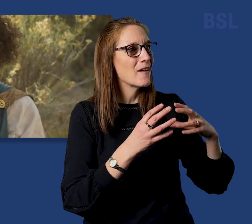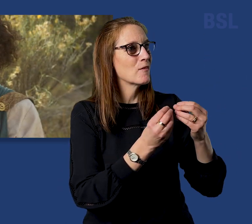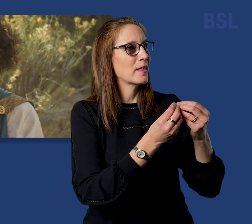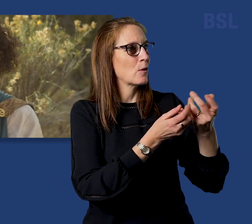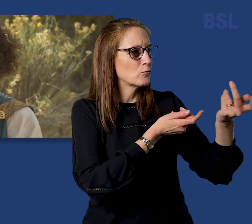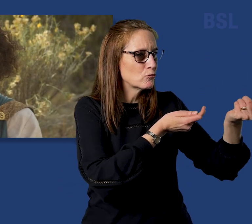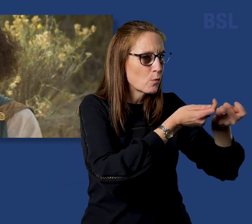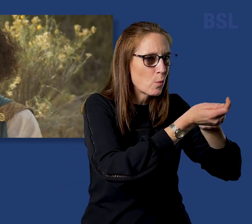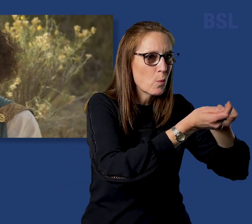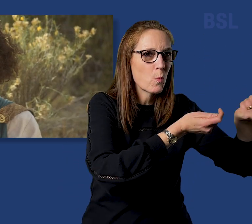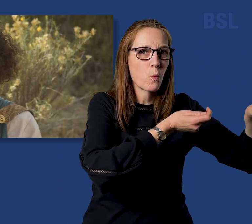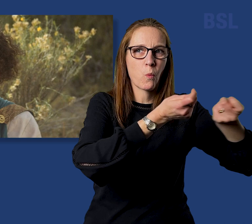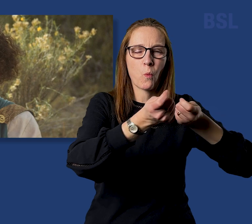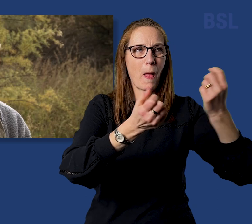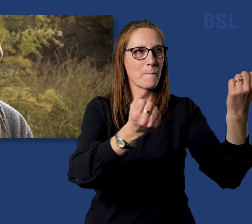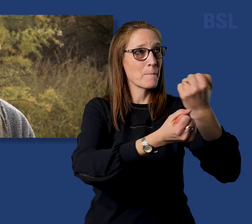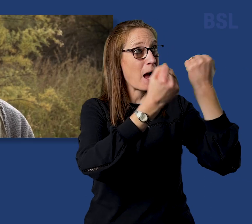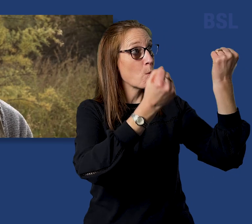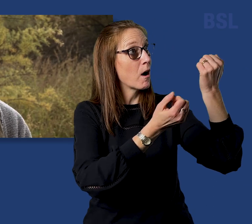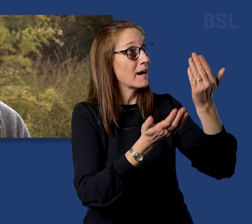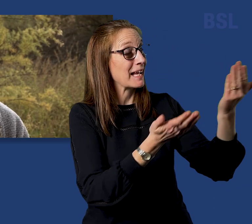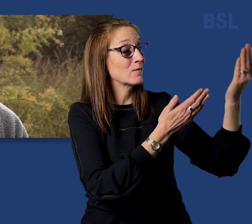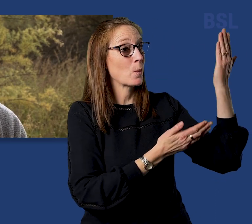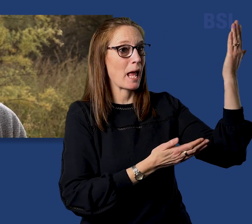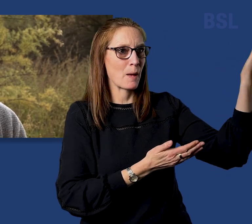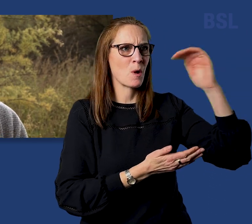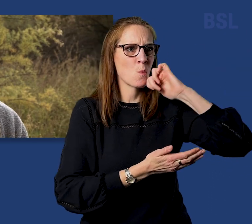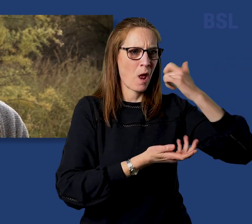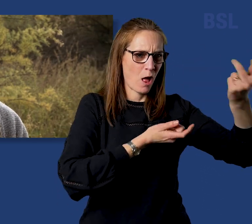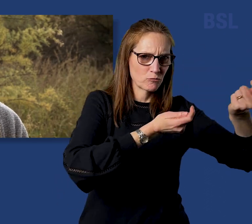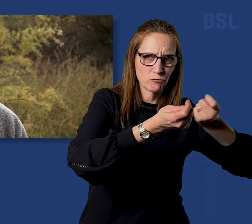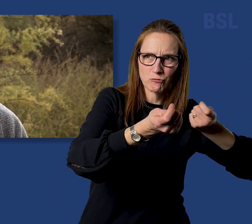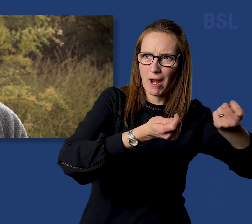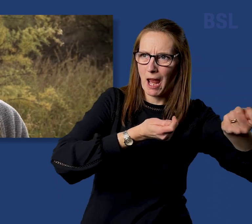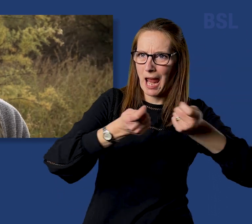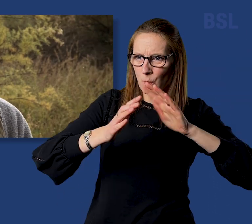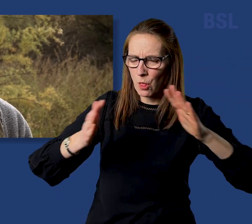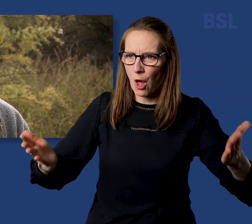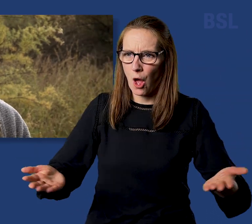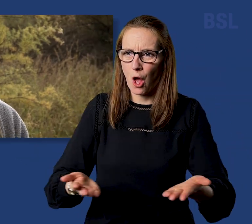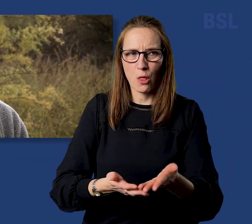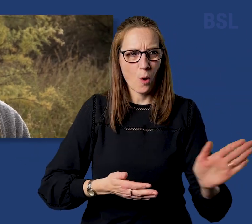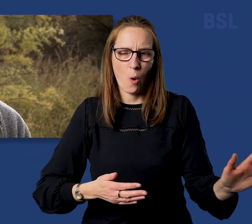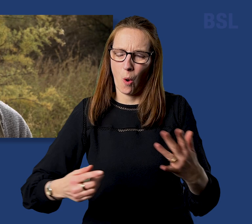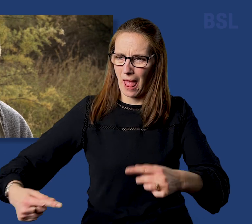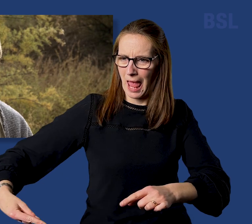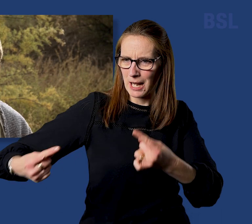all rule and all authority and power, for he must reign till he hath put all enemies under his